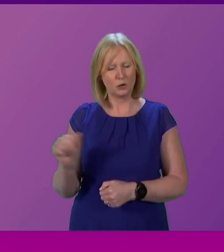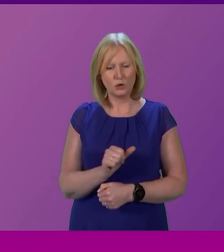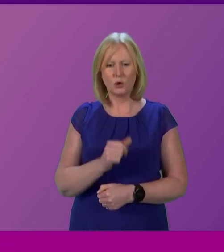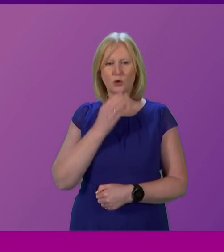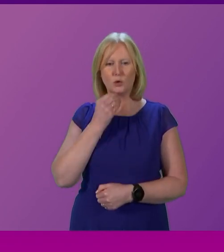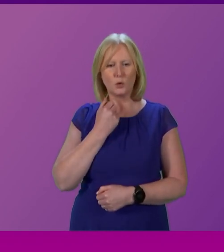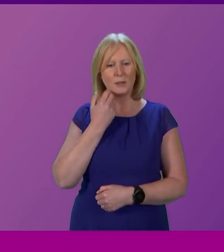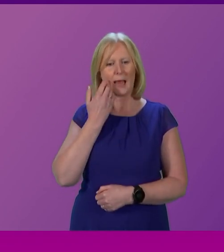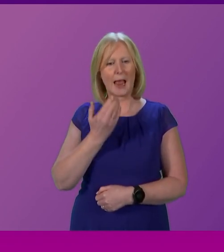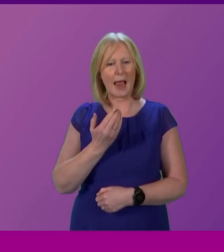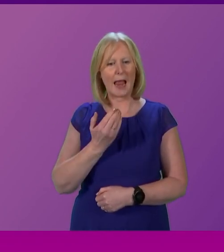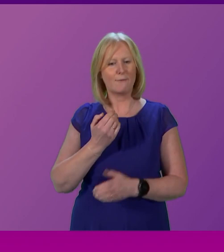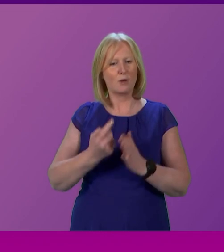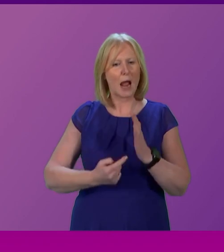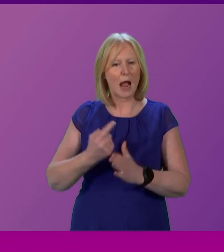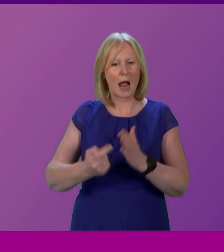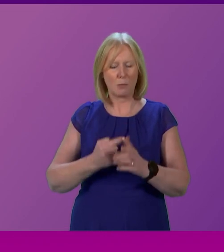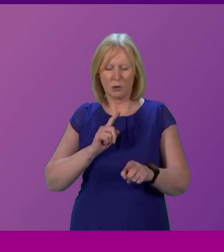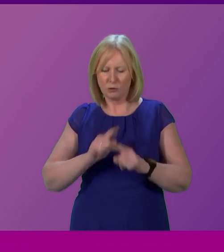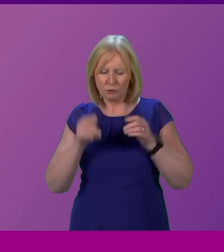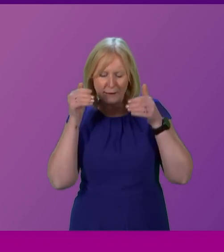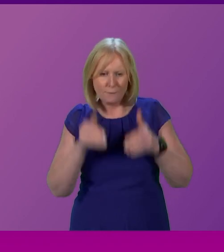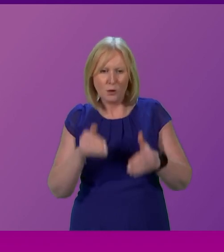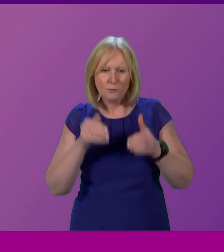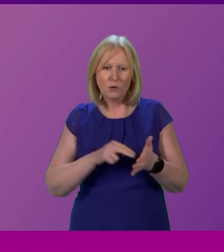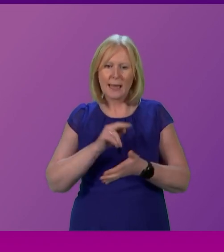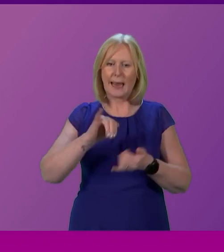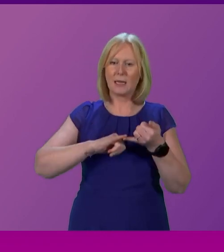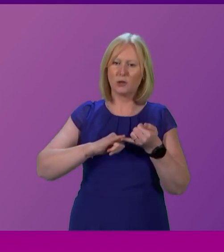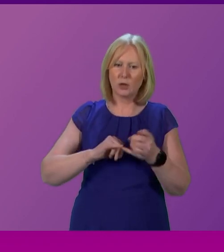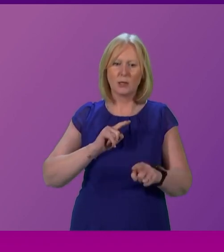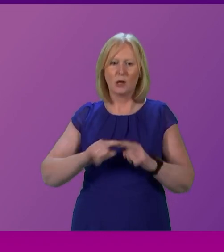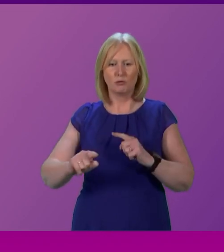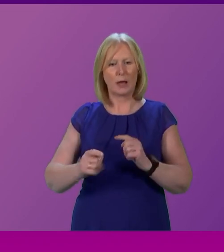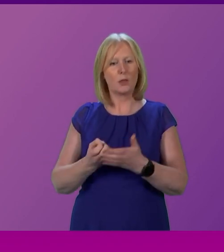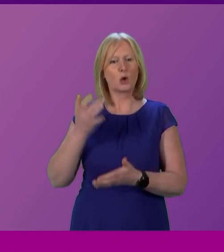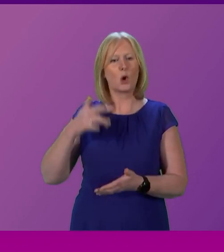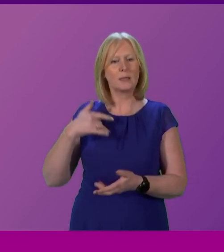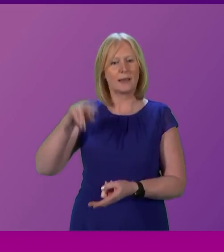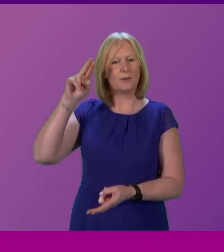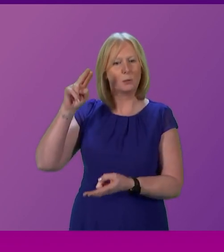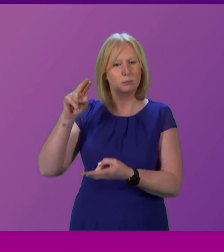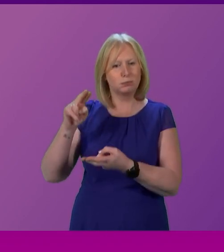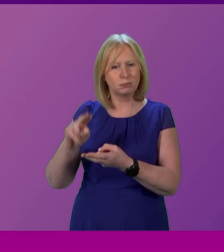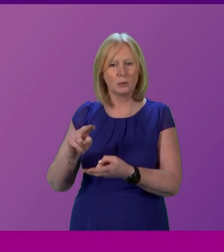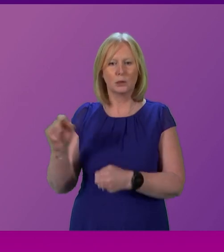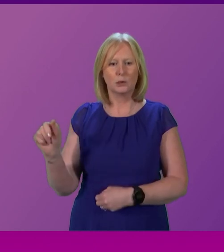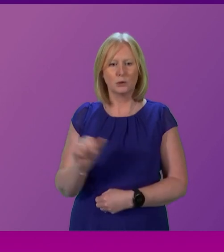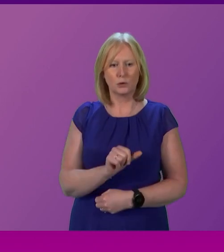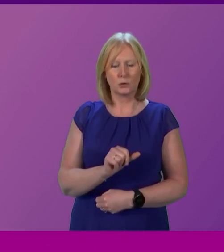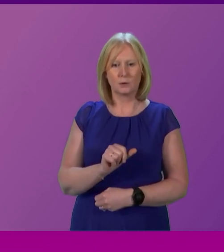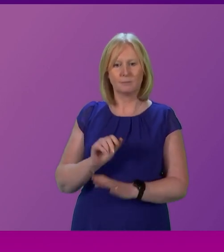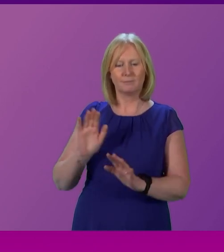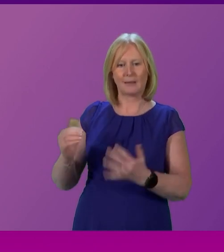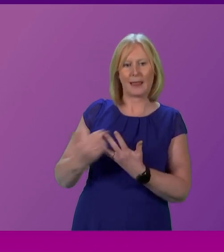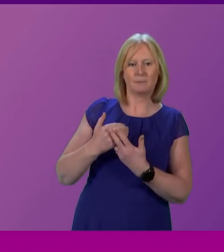in this chamber to clear down NHS waiting times and reduce the crippling cost of living emergency. The government could have chosen I don't